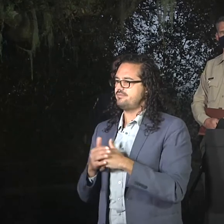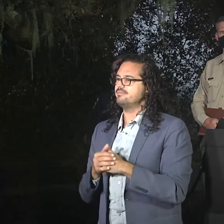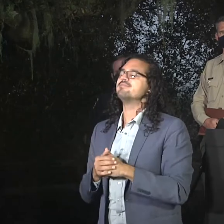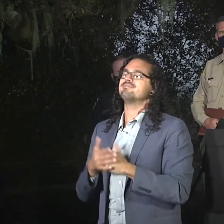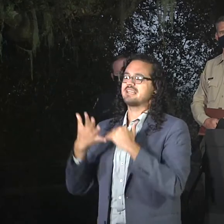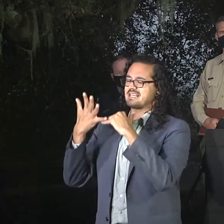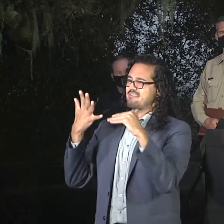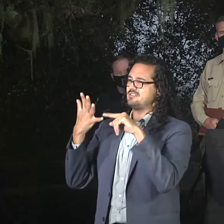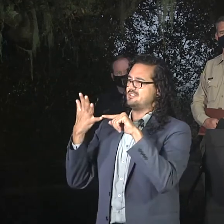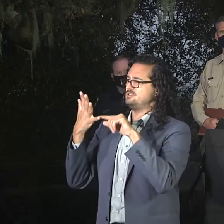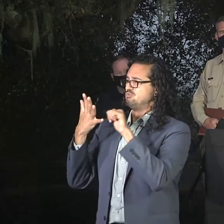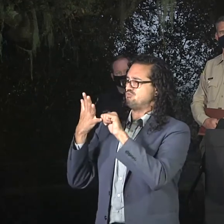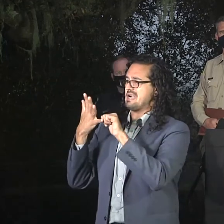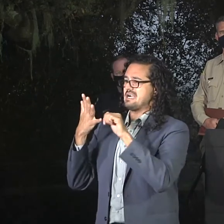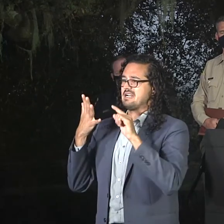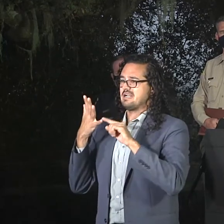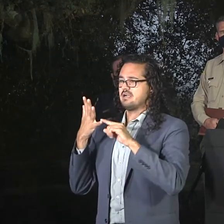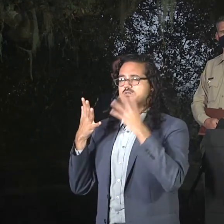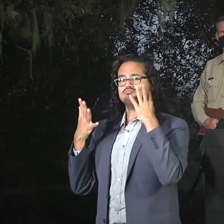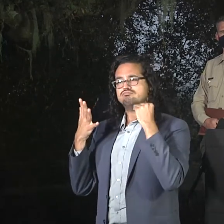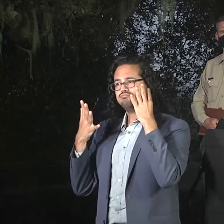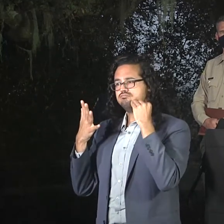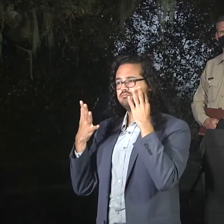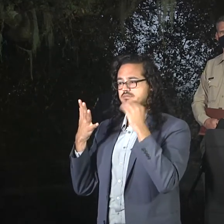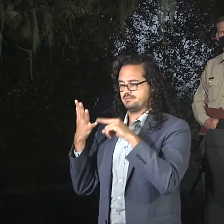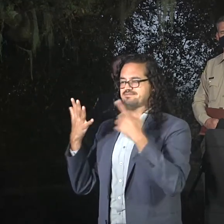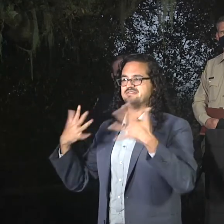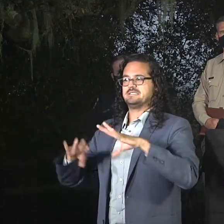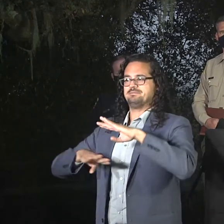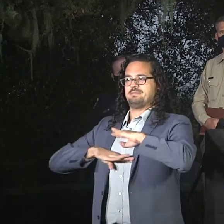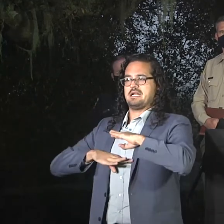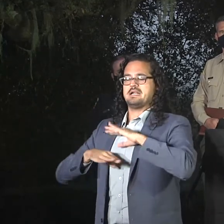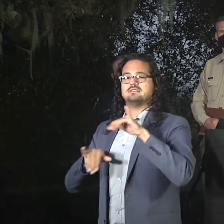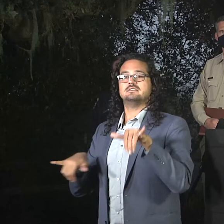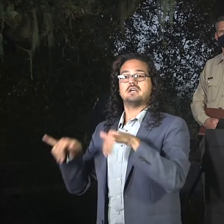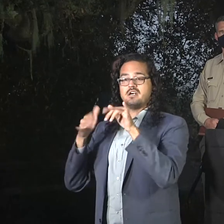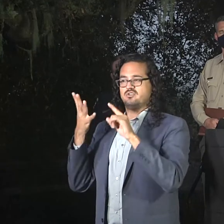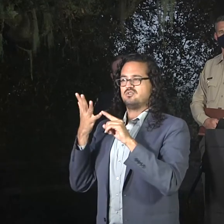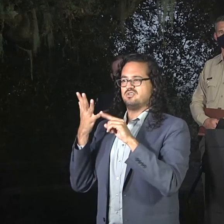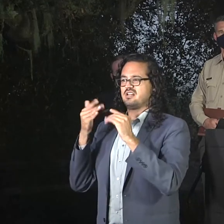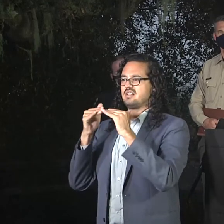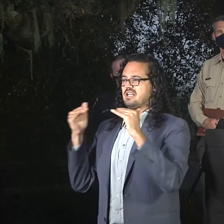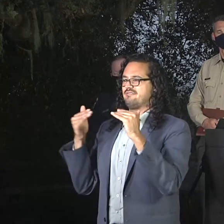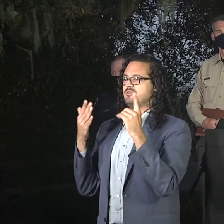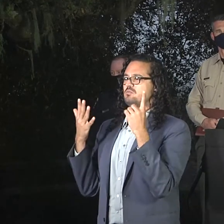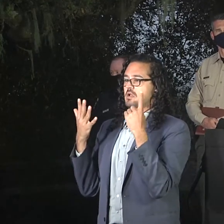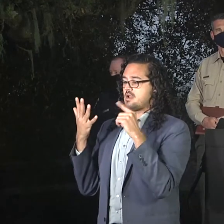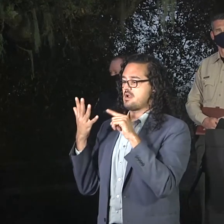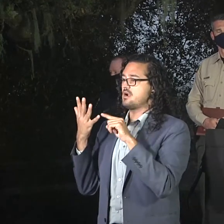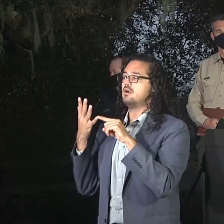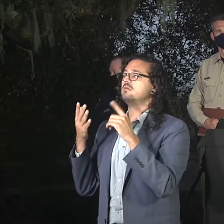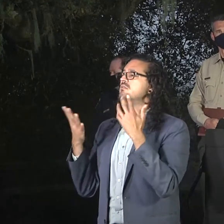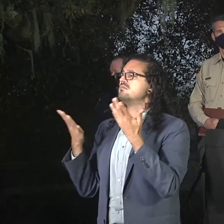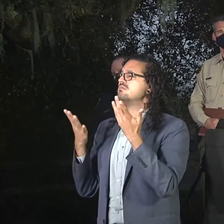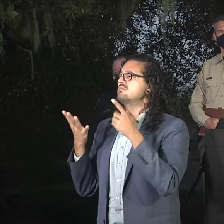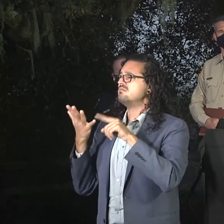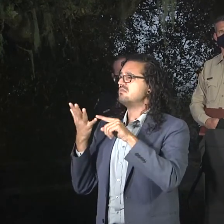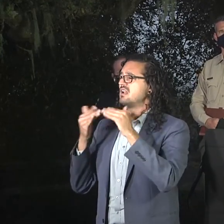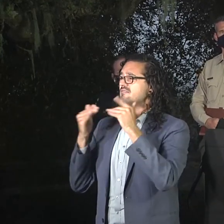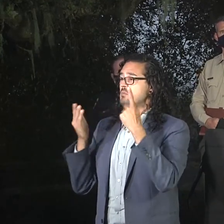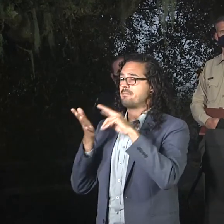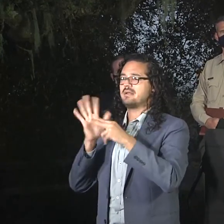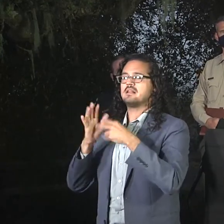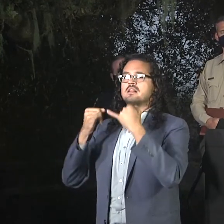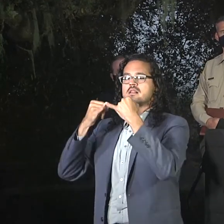well as they've met the standards for line production. So, usually into a medium-sized brush field